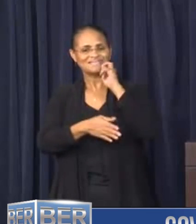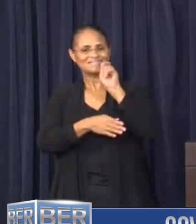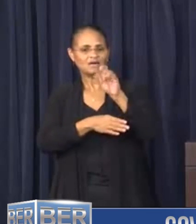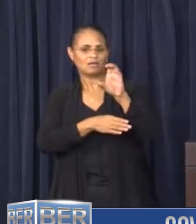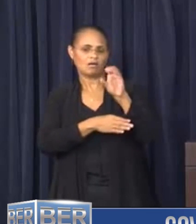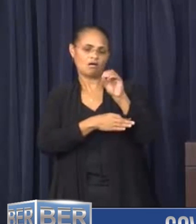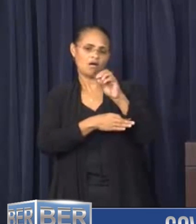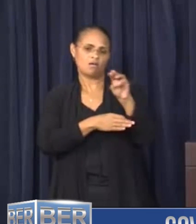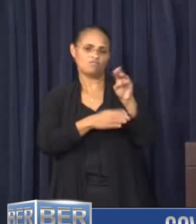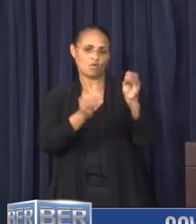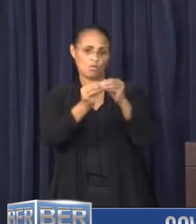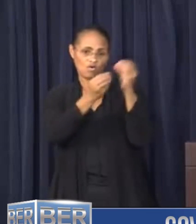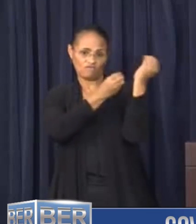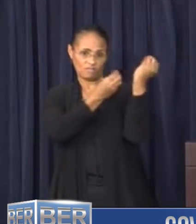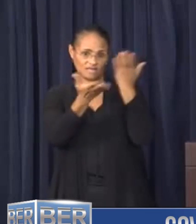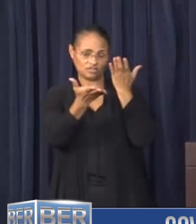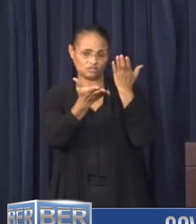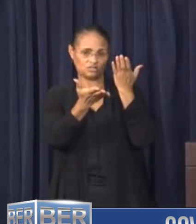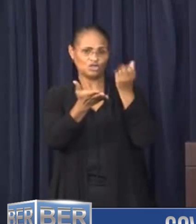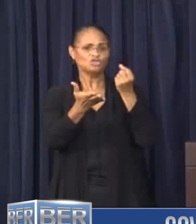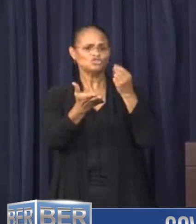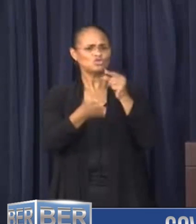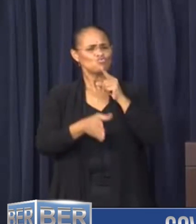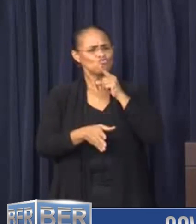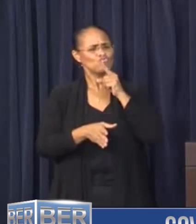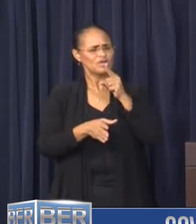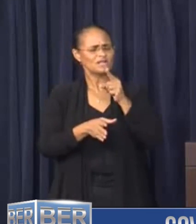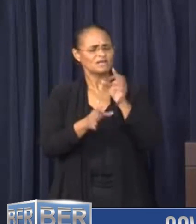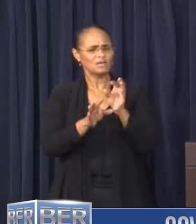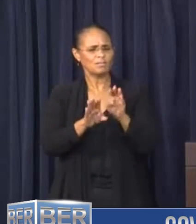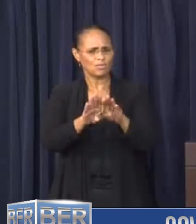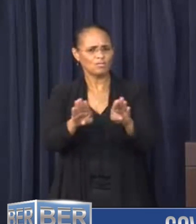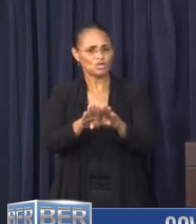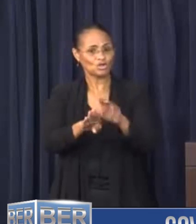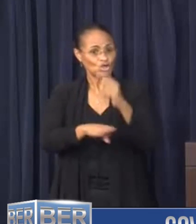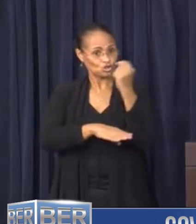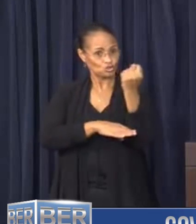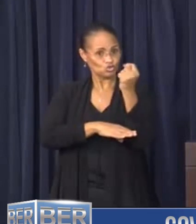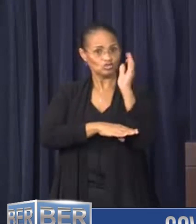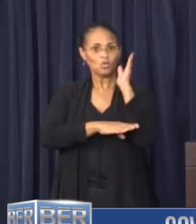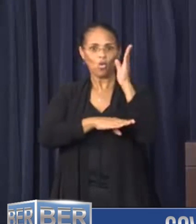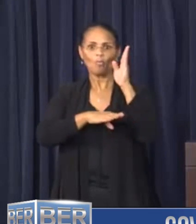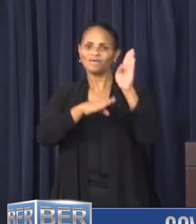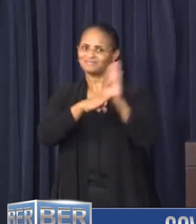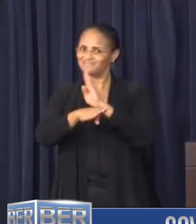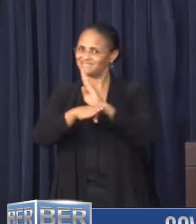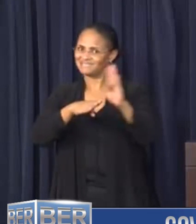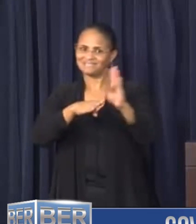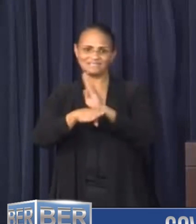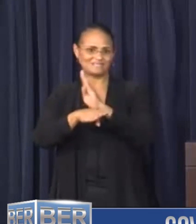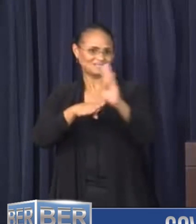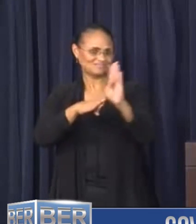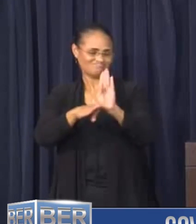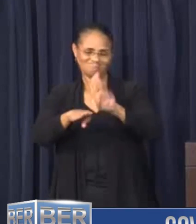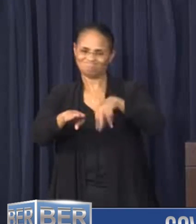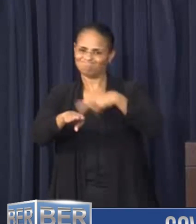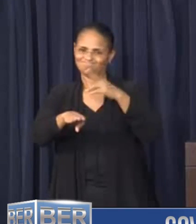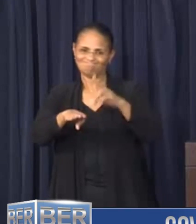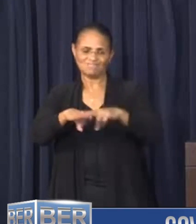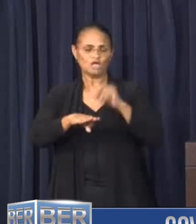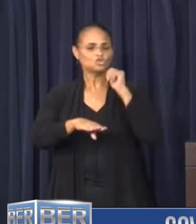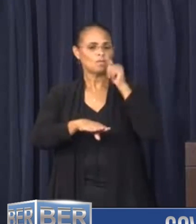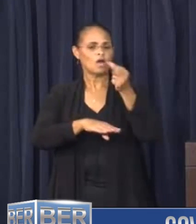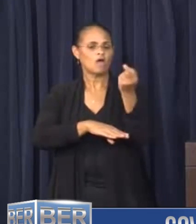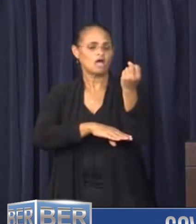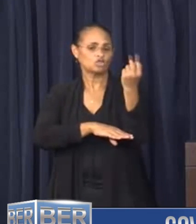further information. So essentially, Bermuda, Tuesday will be business as usual. Tomorrow